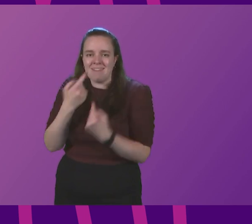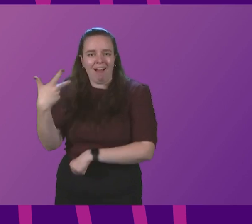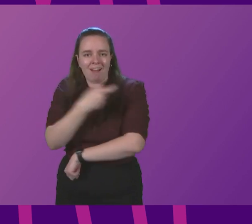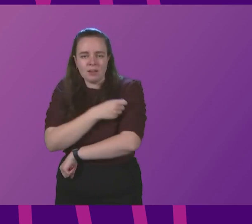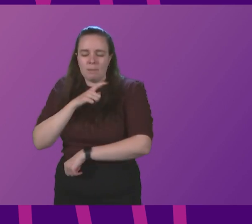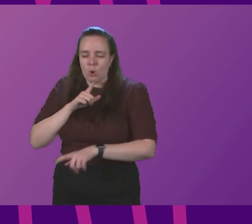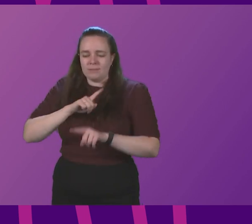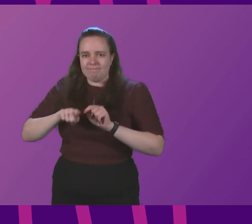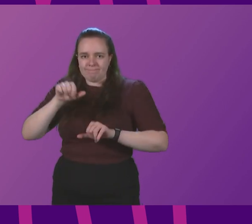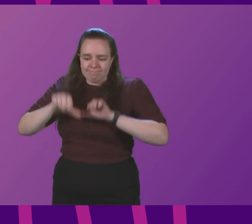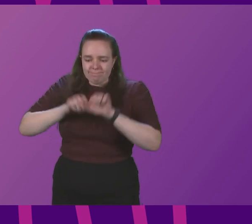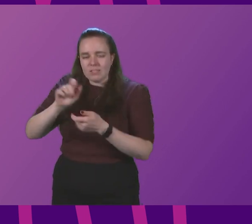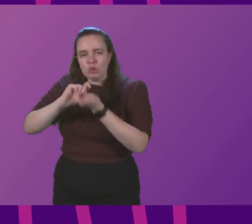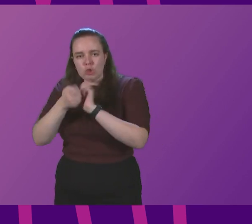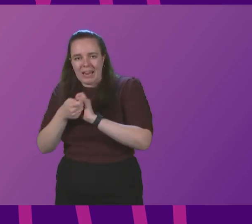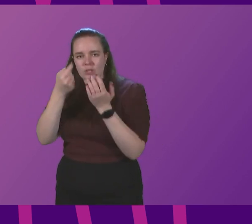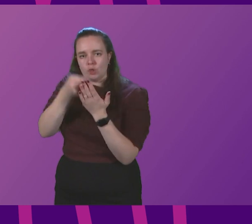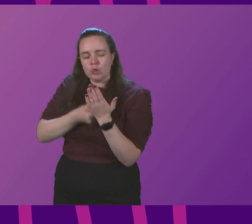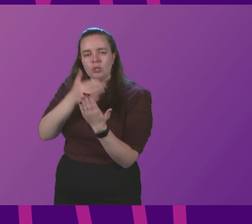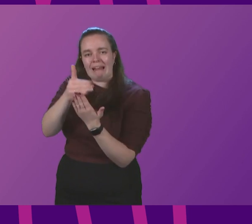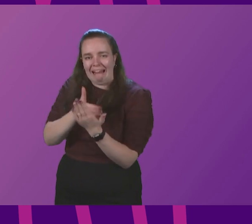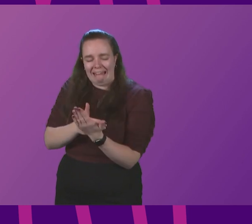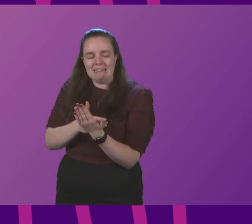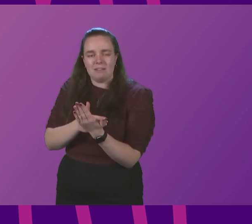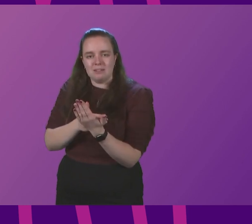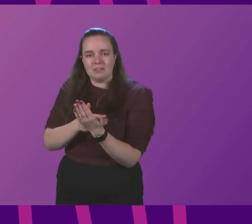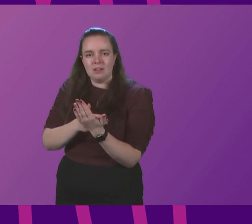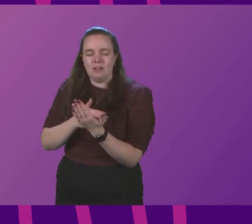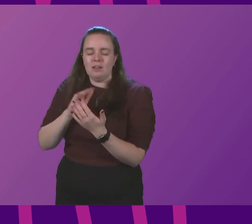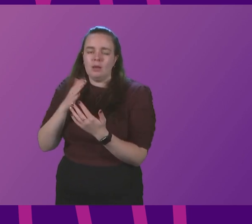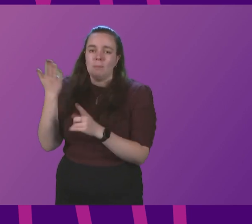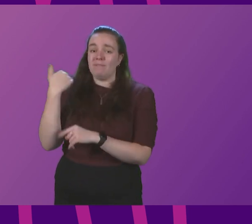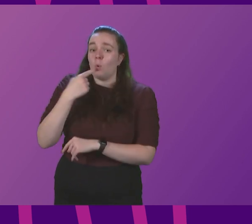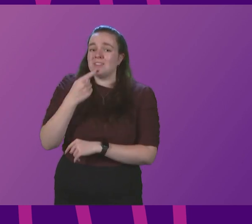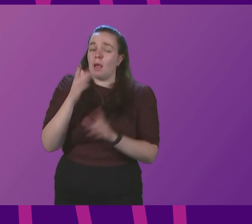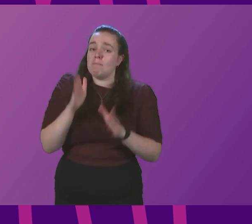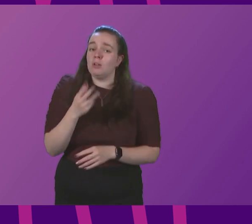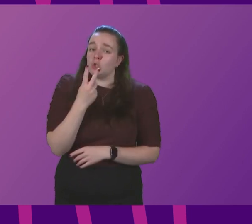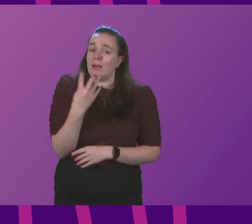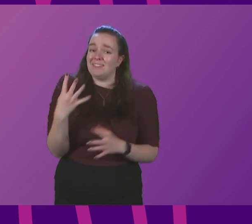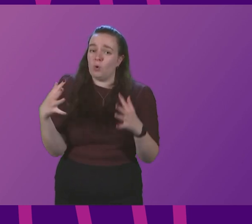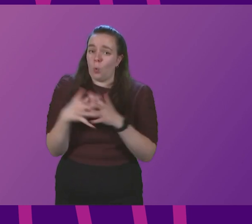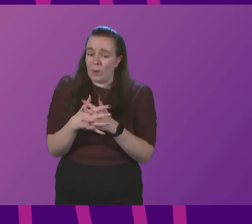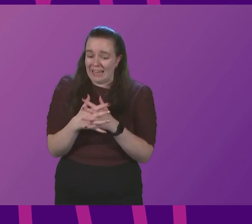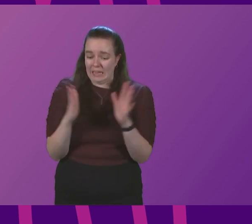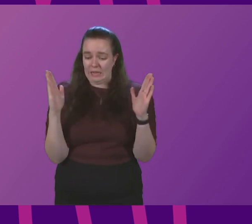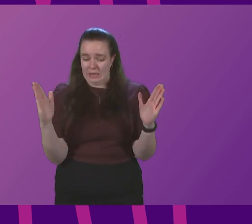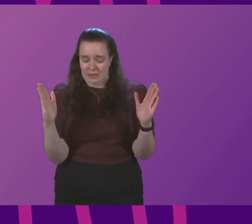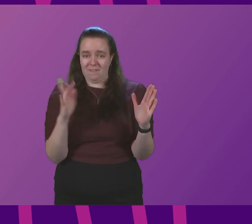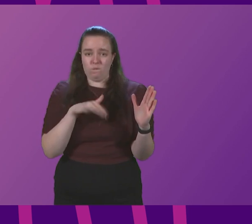process of changing the protocols and the guidance from saying that there had to be a 24-week gap between